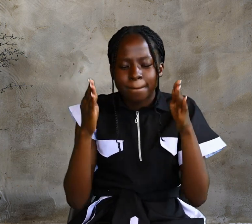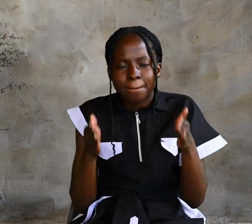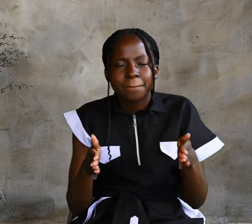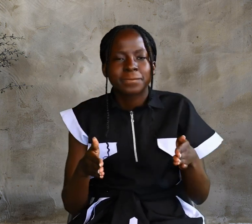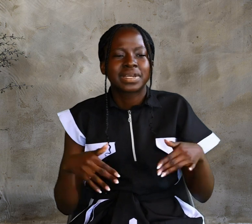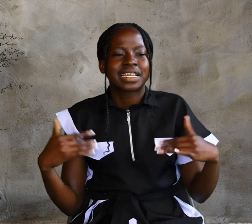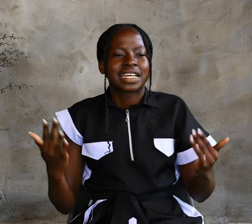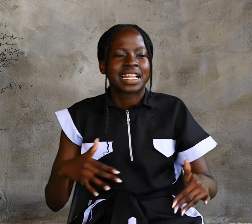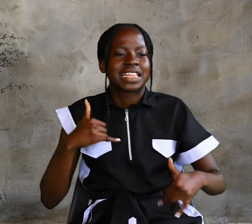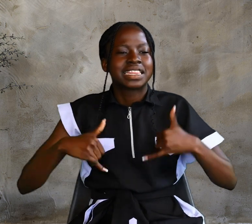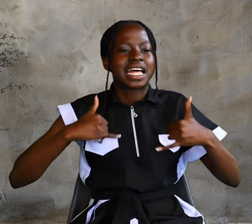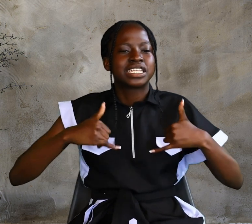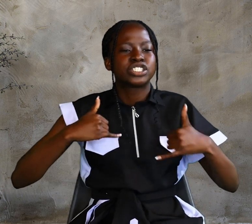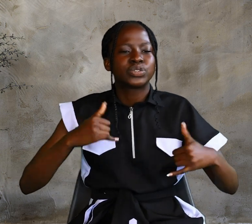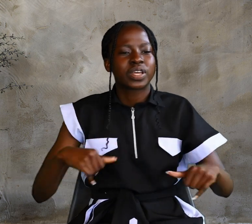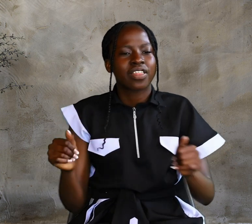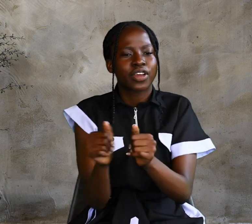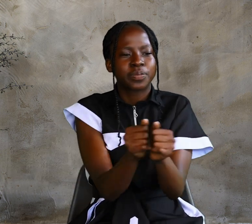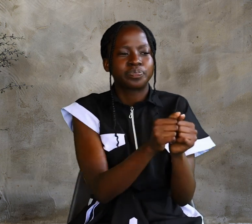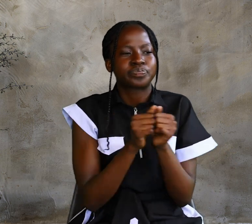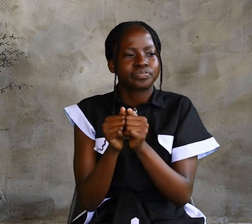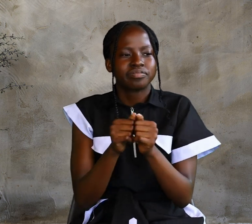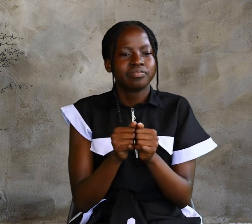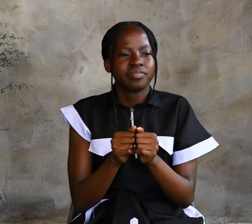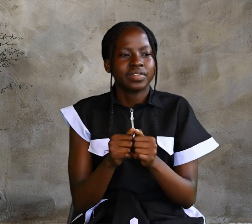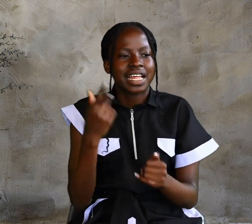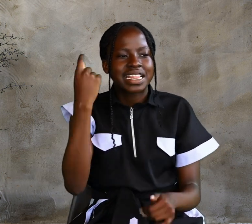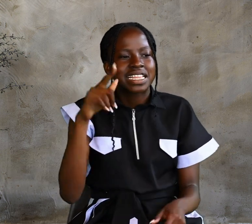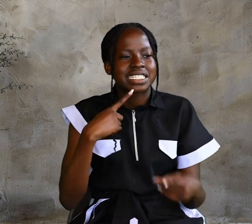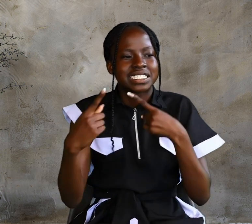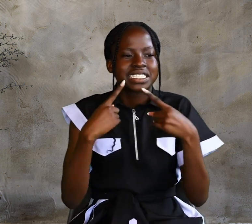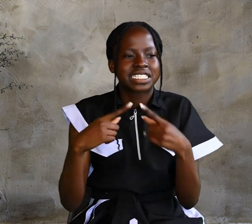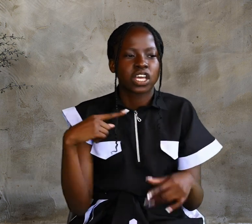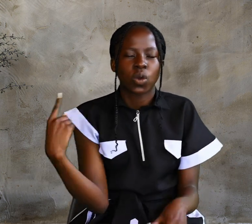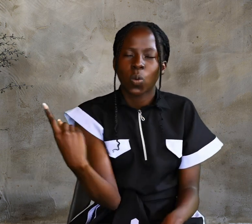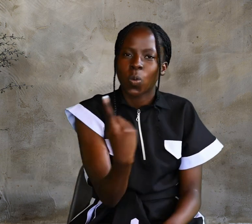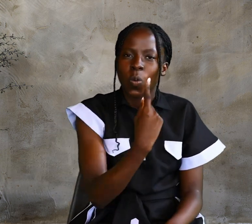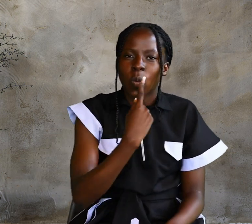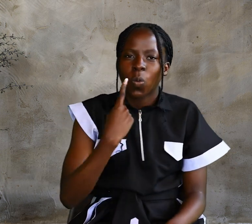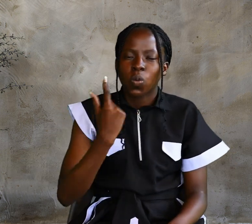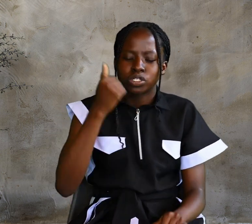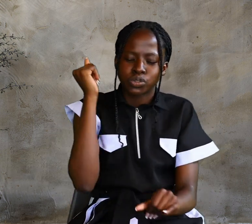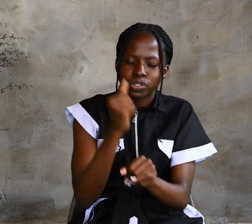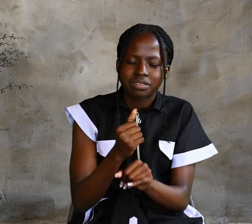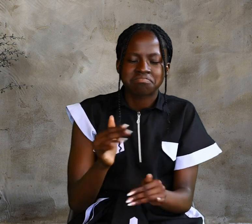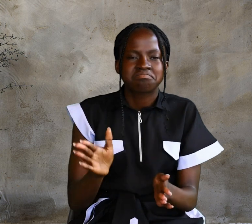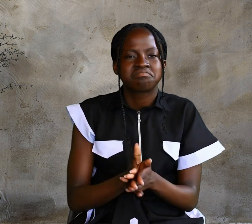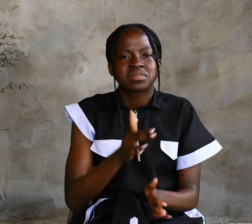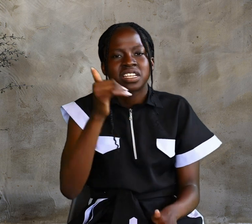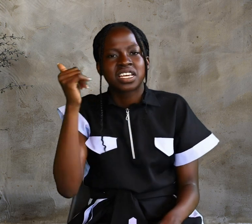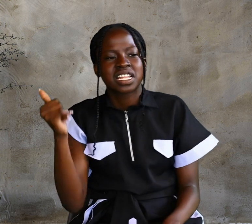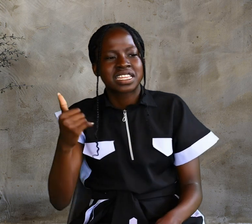together. Thus the saying, One sows and another reaps is true.